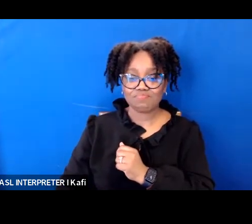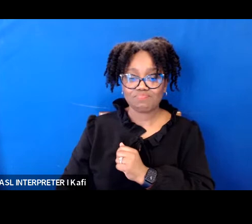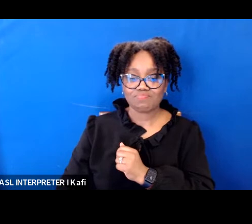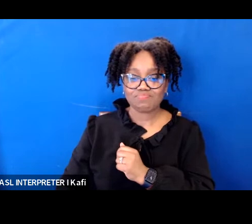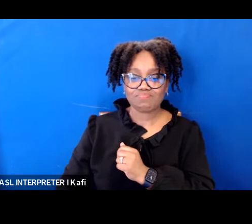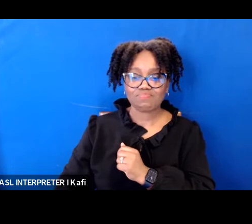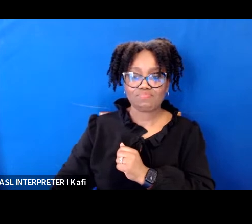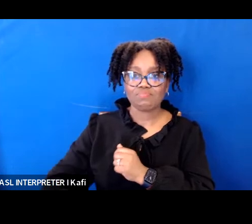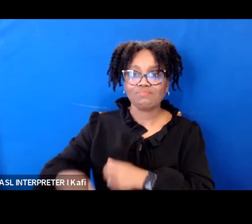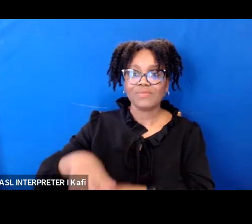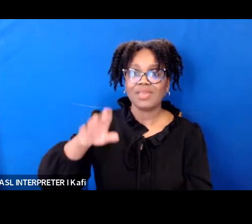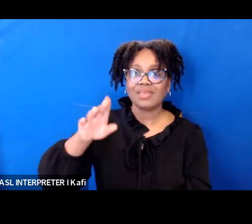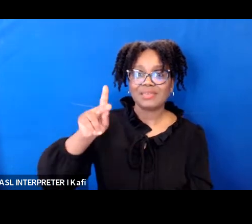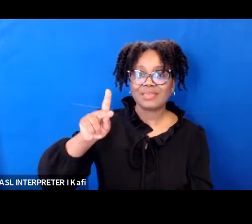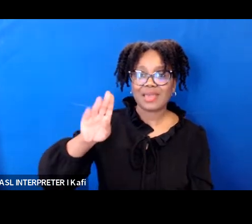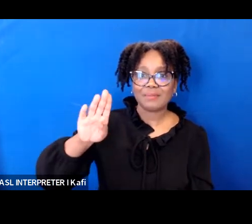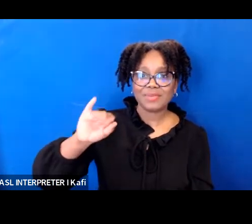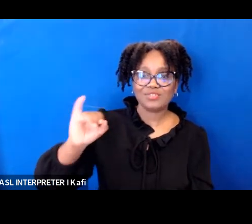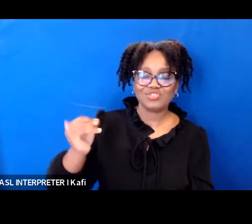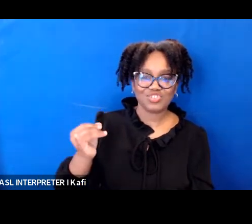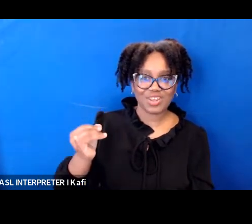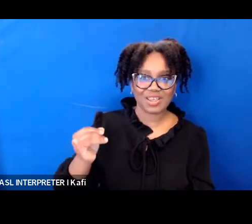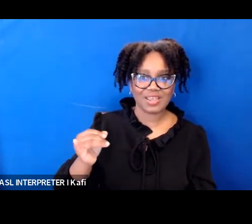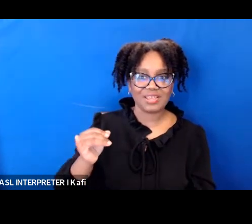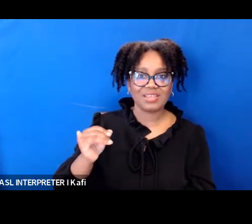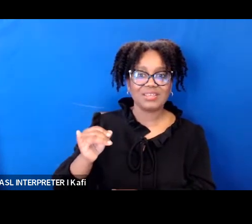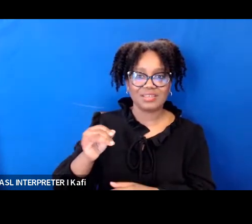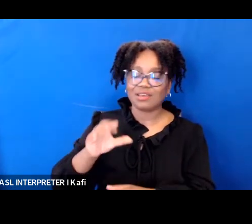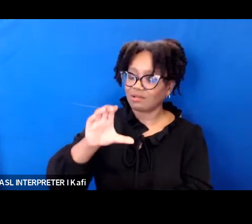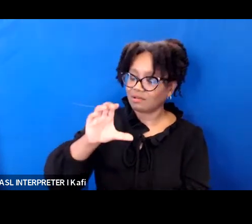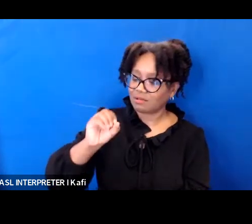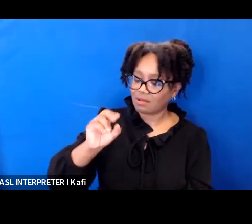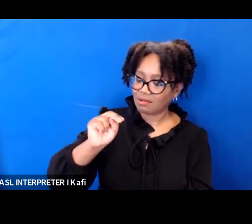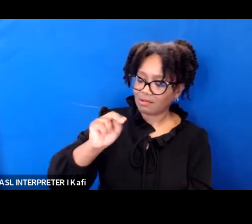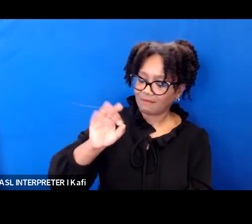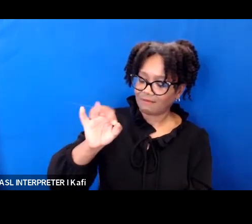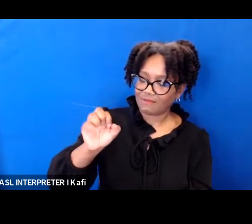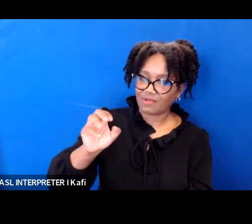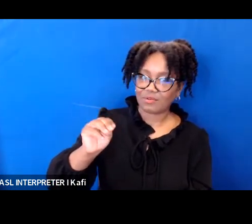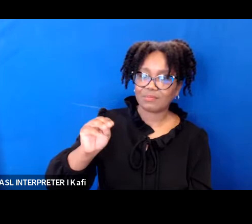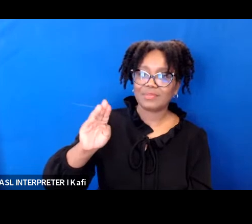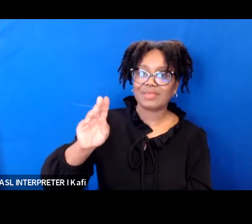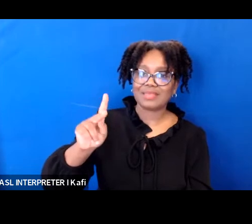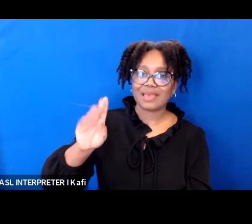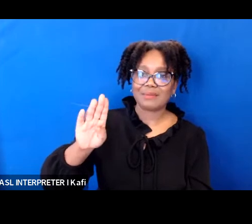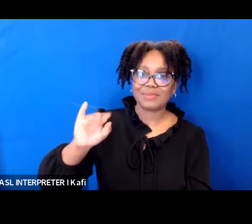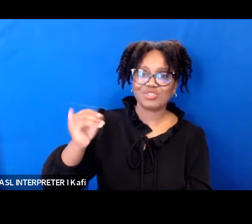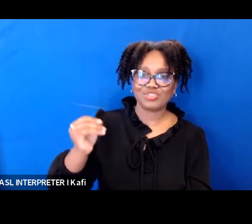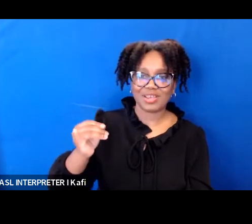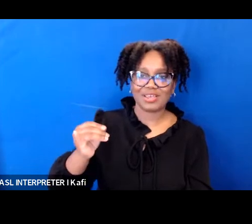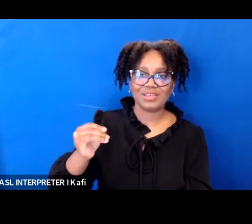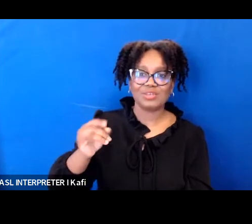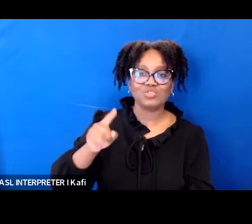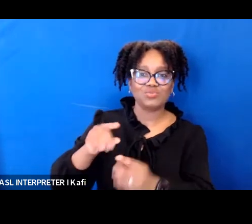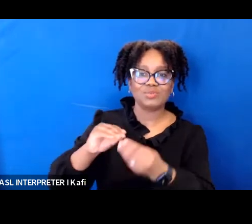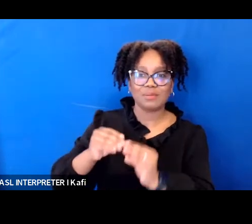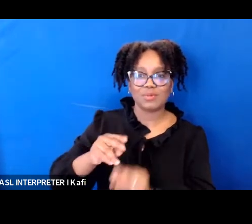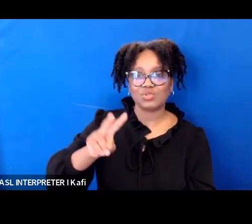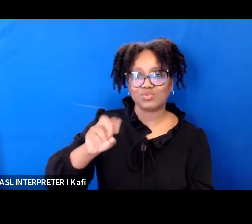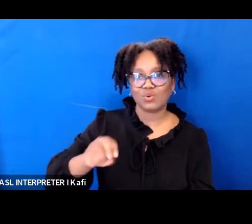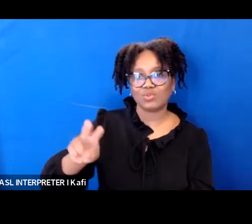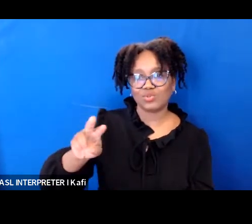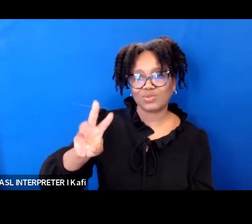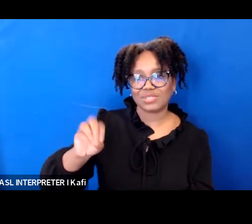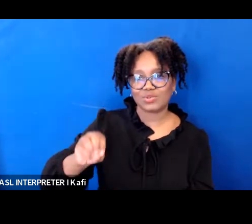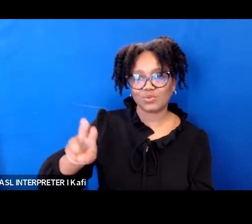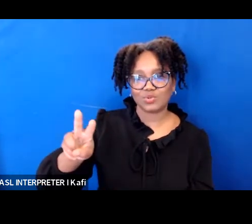six three zero two zero eight zero you can be able to text your senator to let them know how